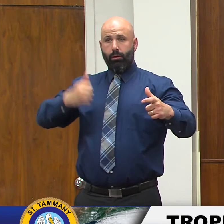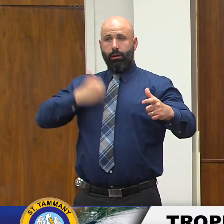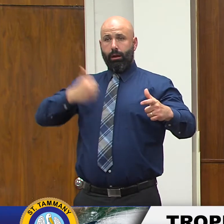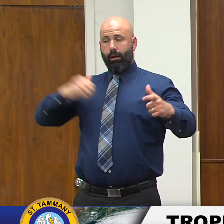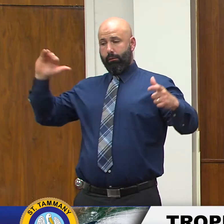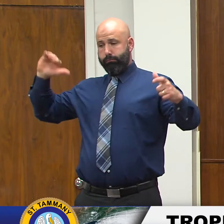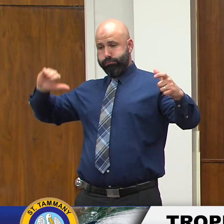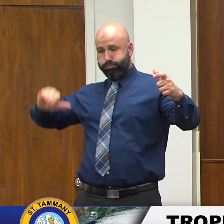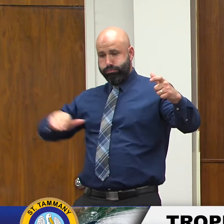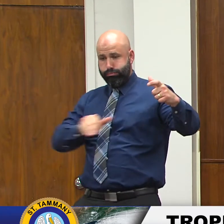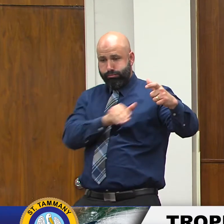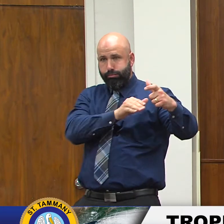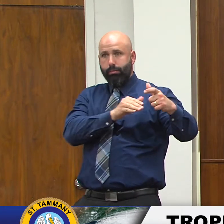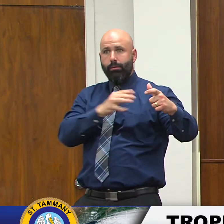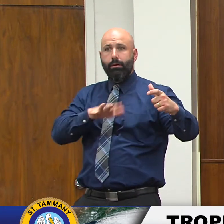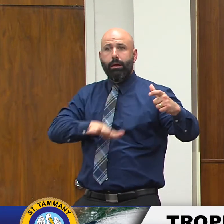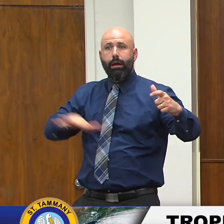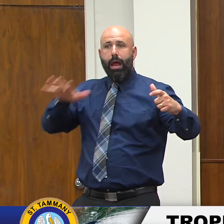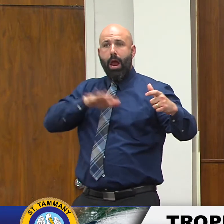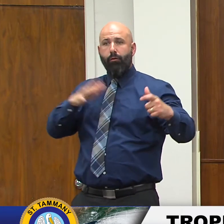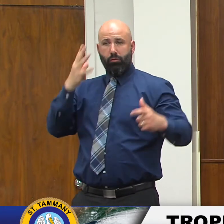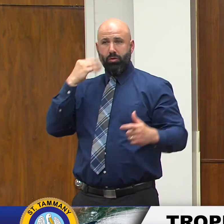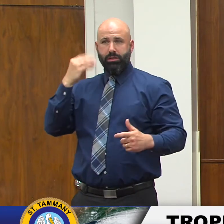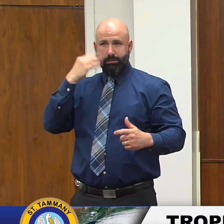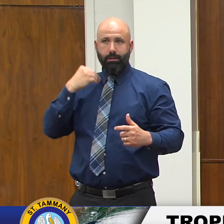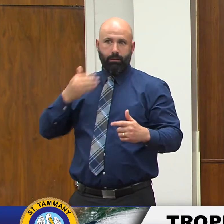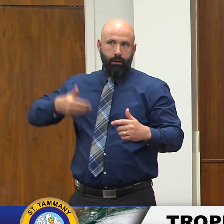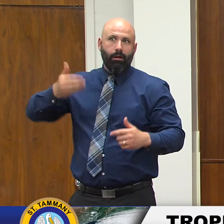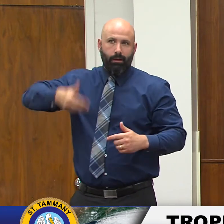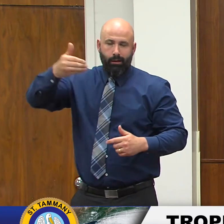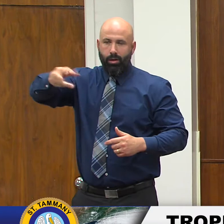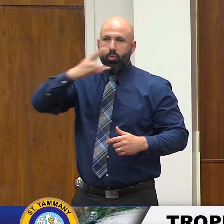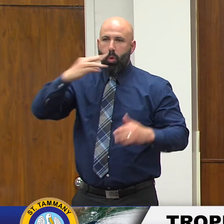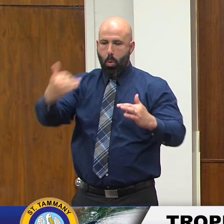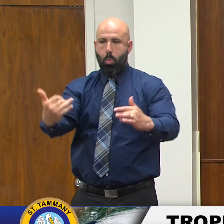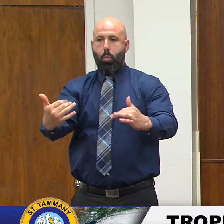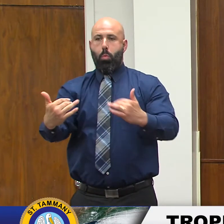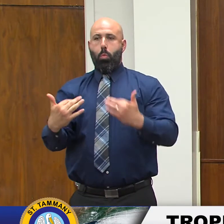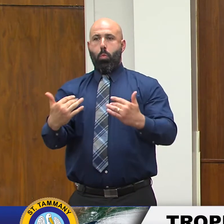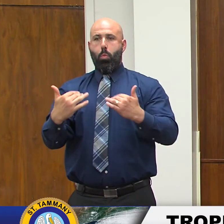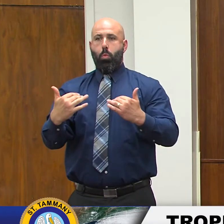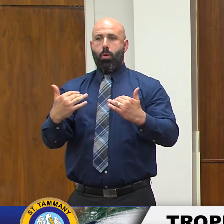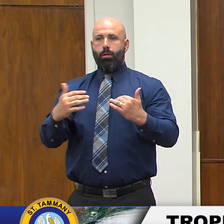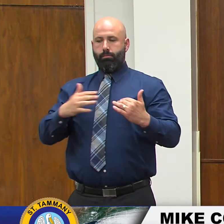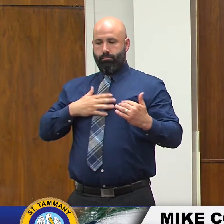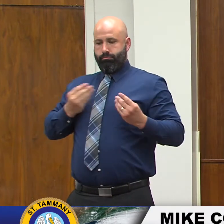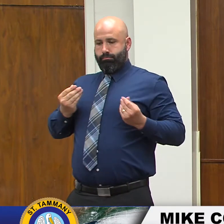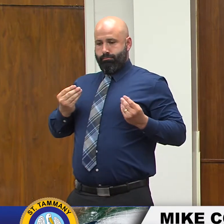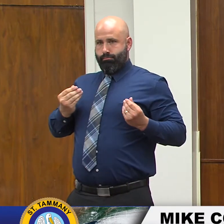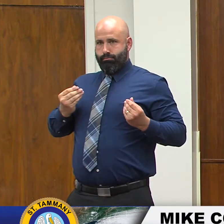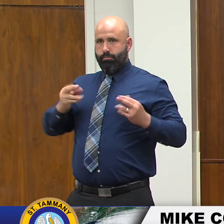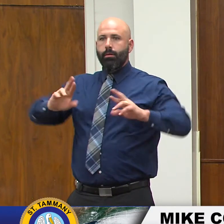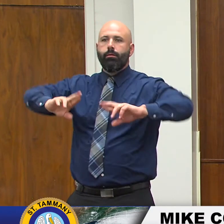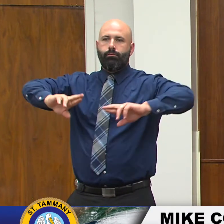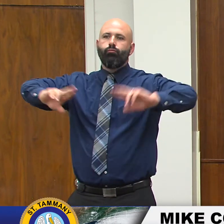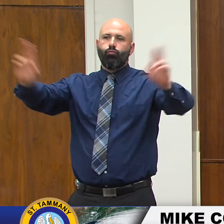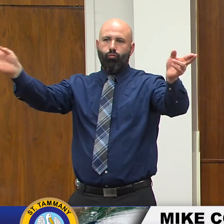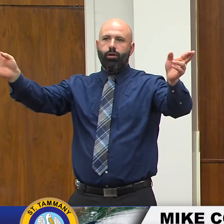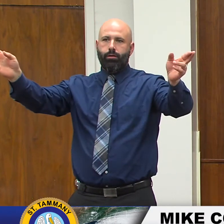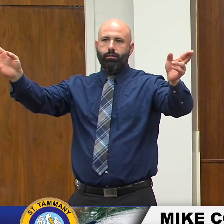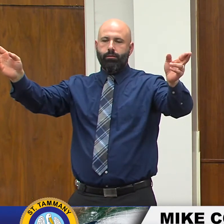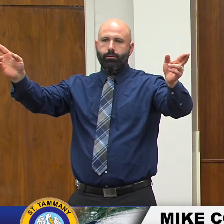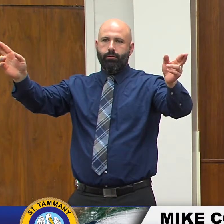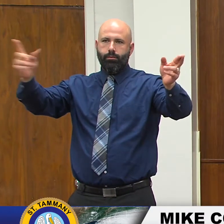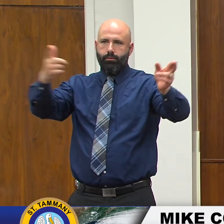water coming onto your property you you probably need to prepare for this uh for the same